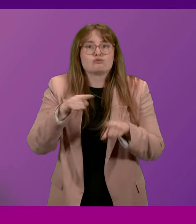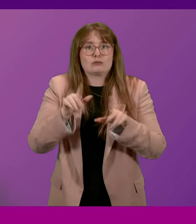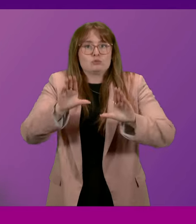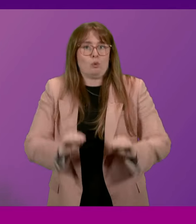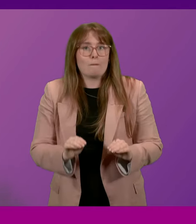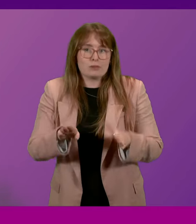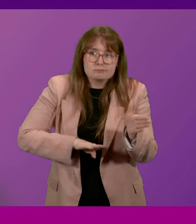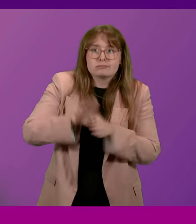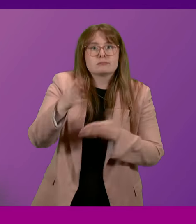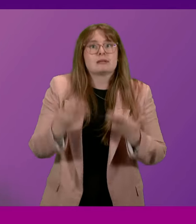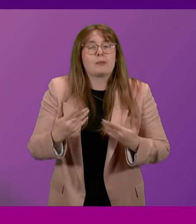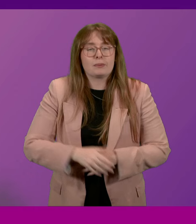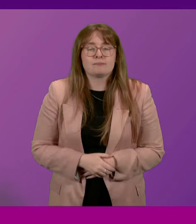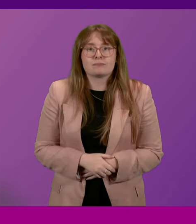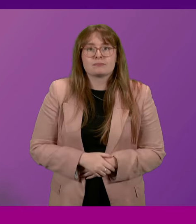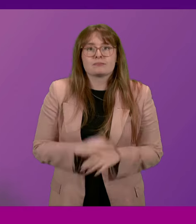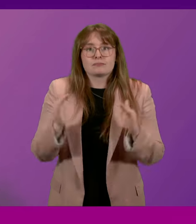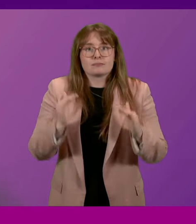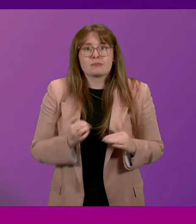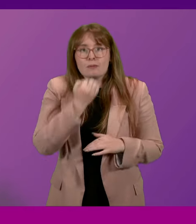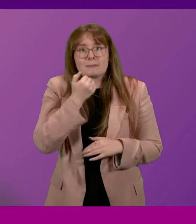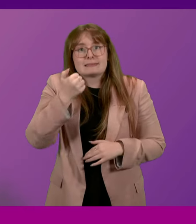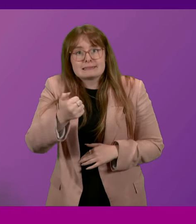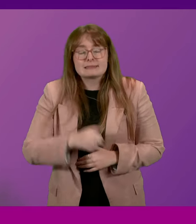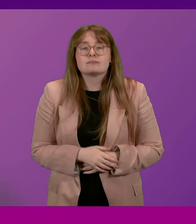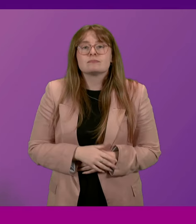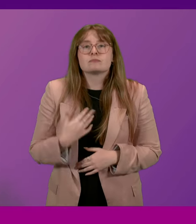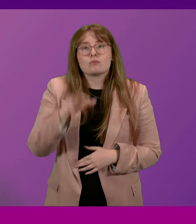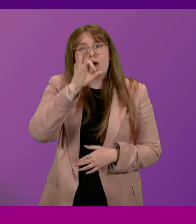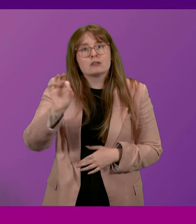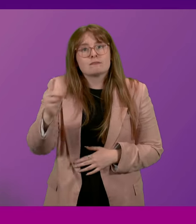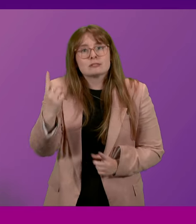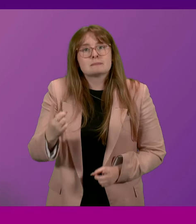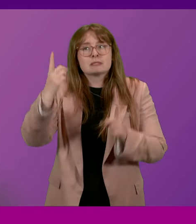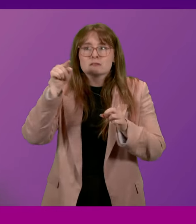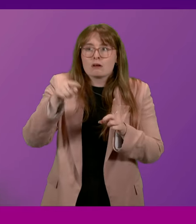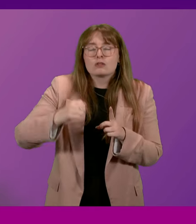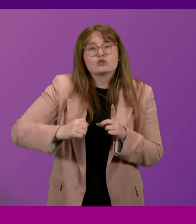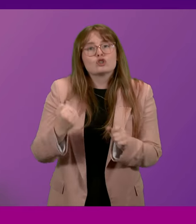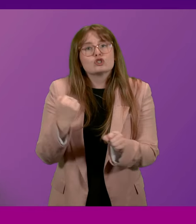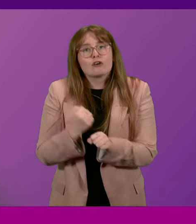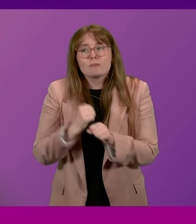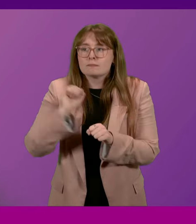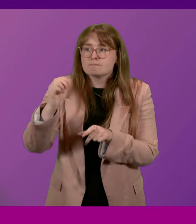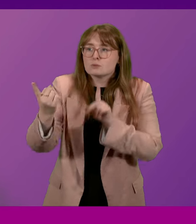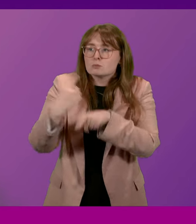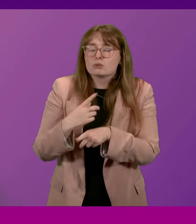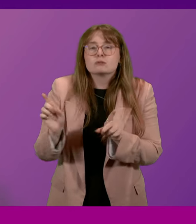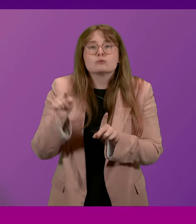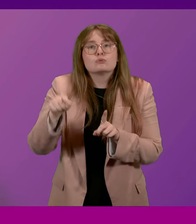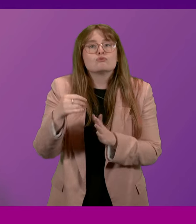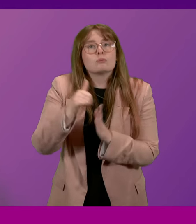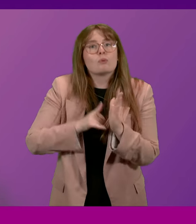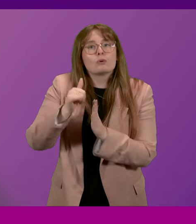society. Question number six, Pauline McNeill. To ask the First Minister what the Scottish Government's responses to reports